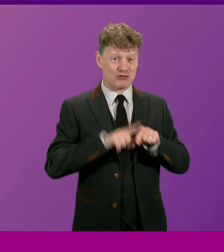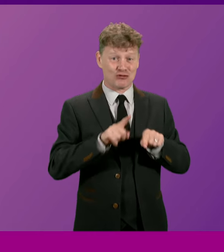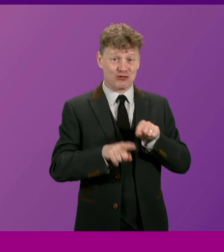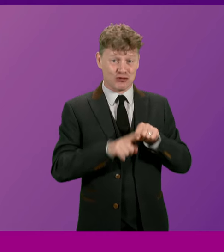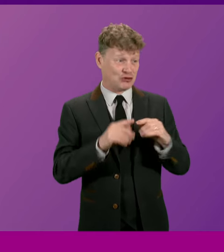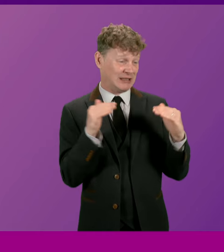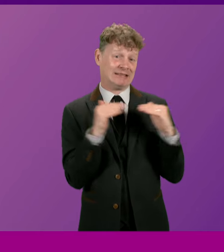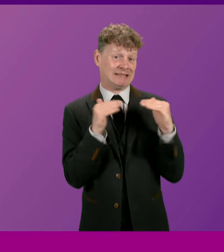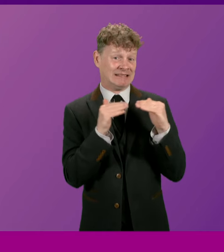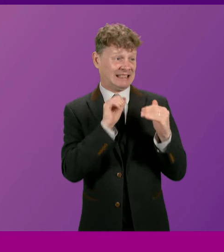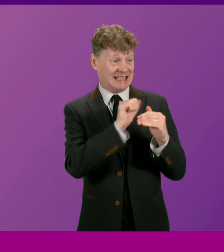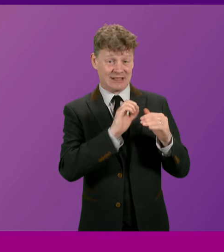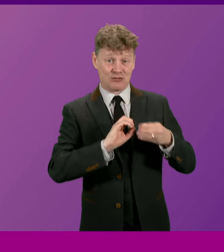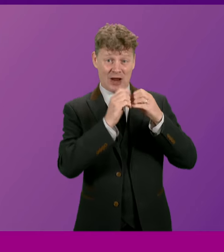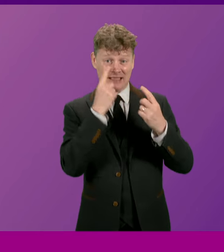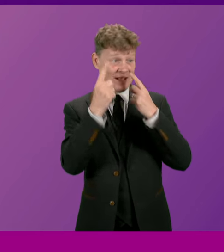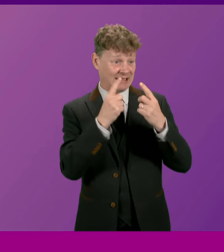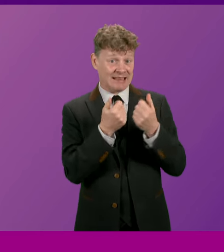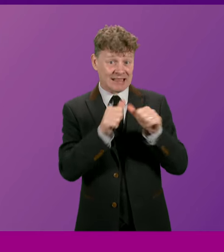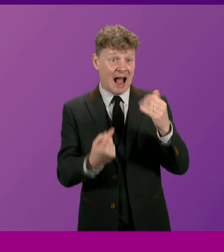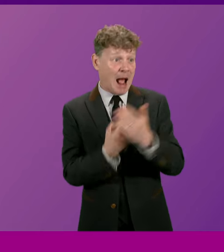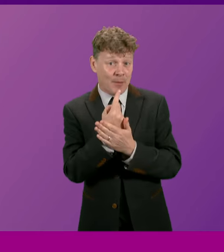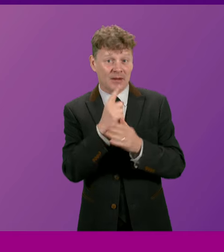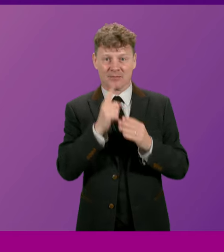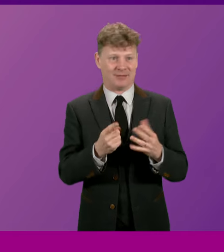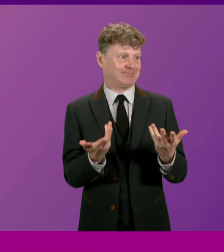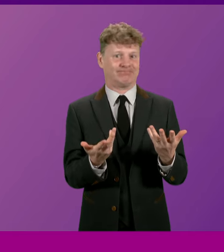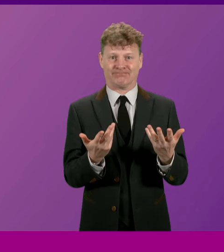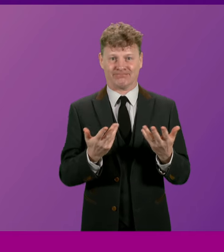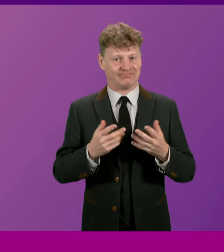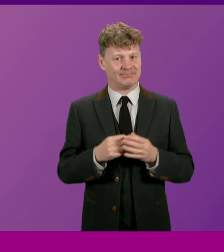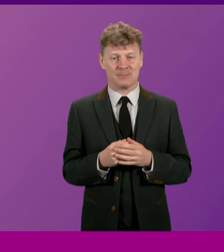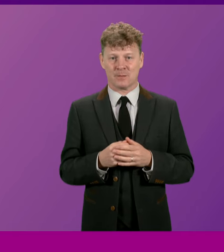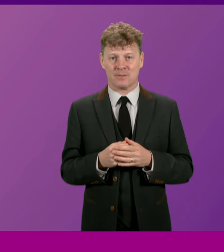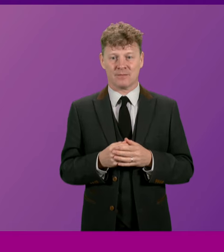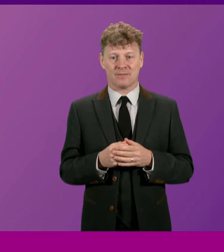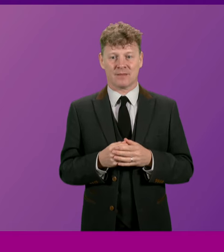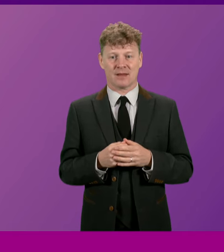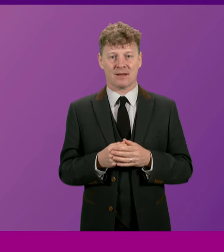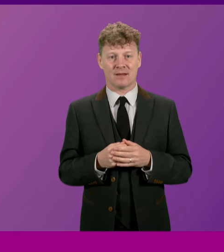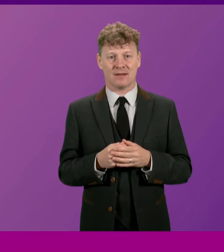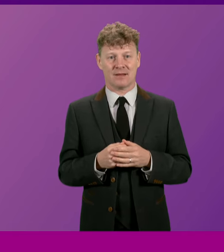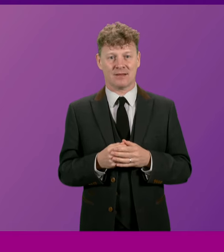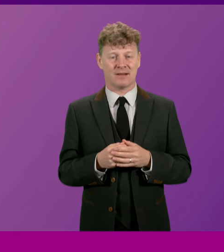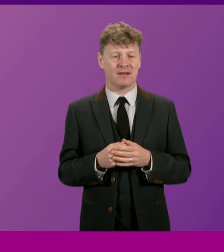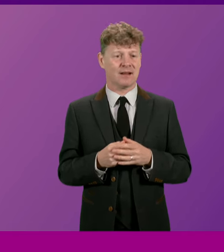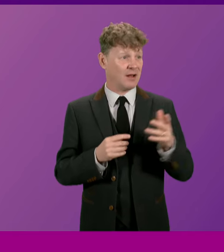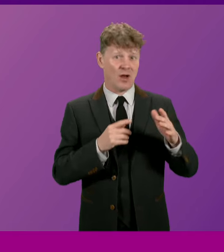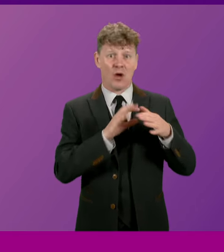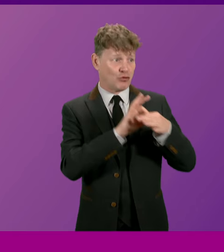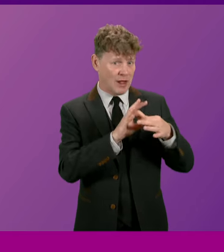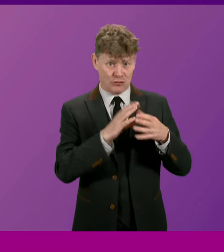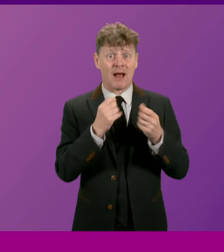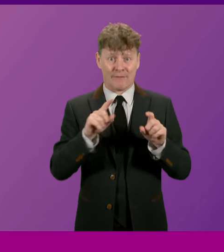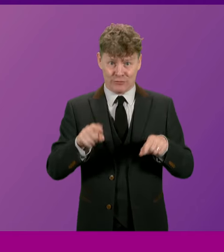First Minister's creative ideas happen as was possible. It was never a relationship without challenging